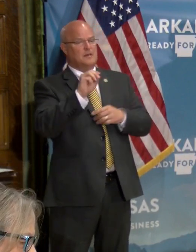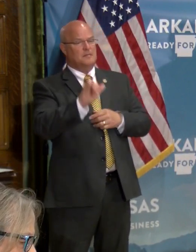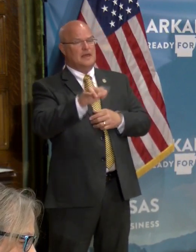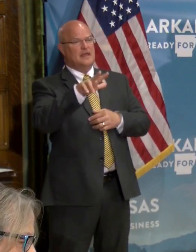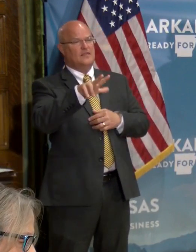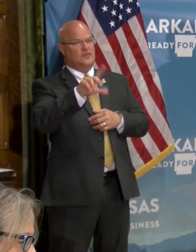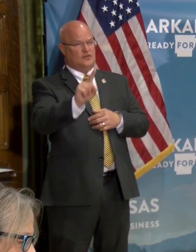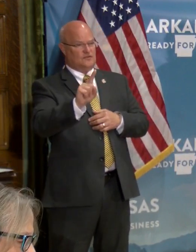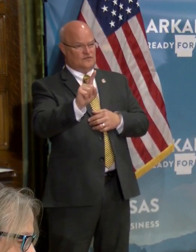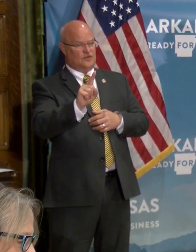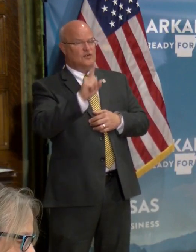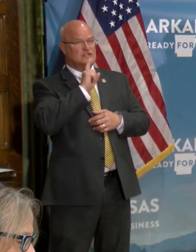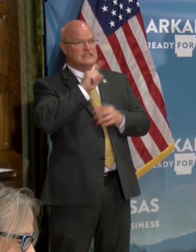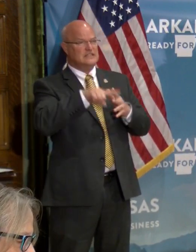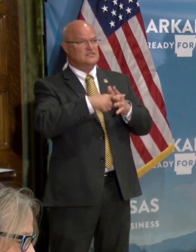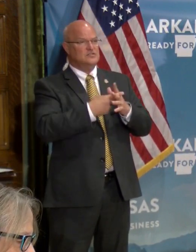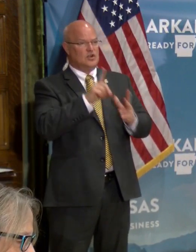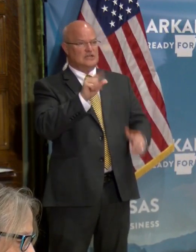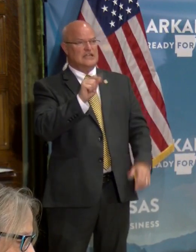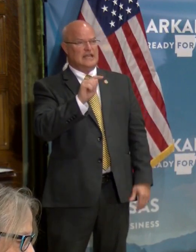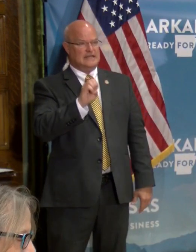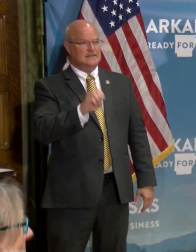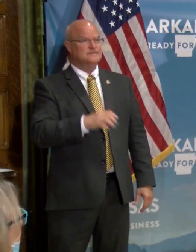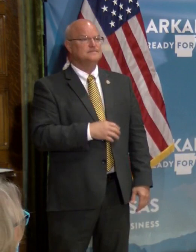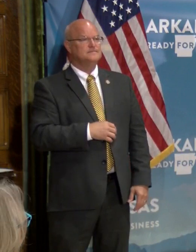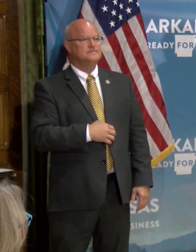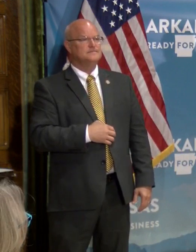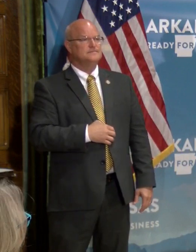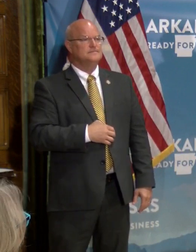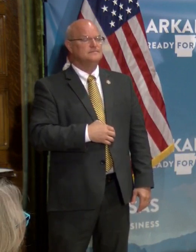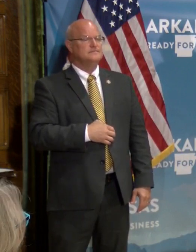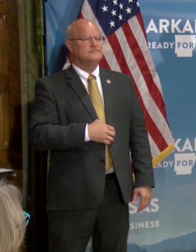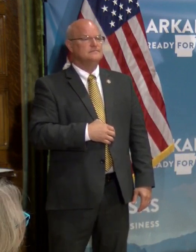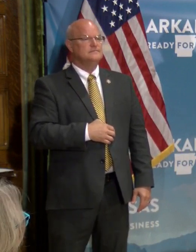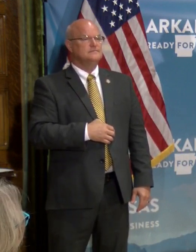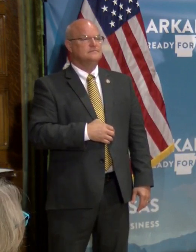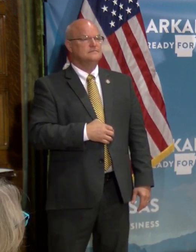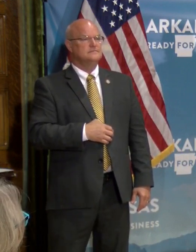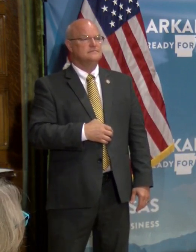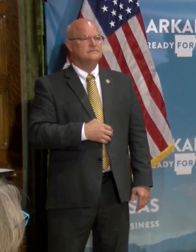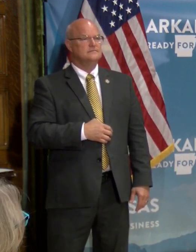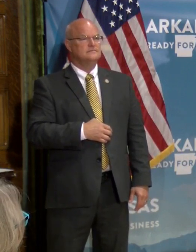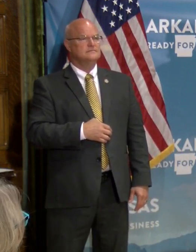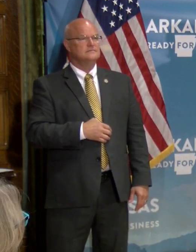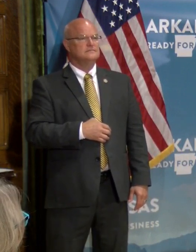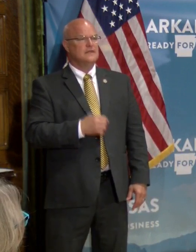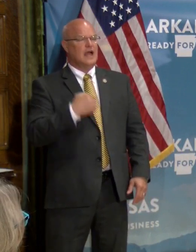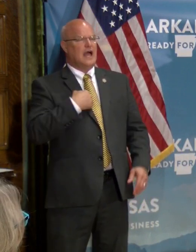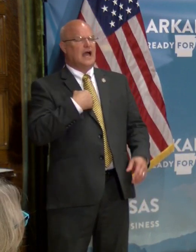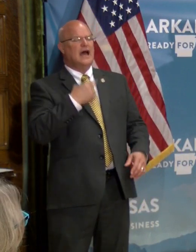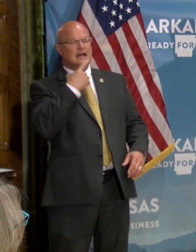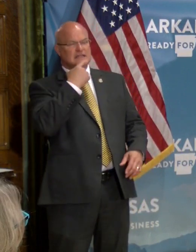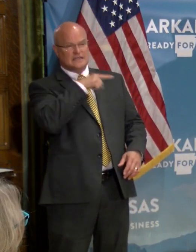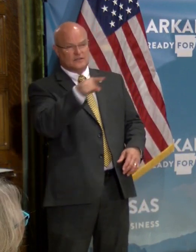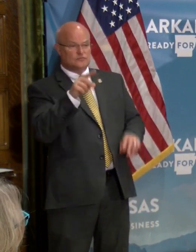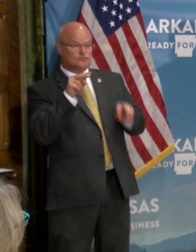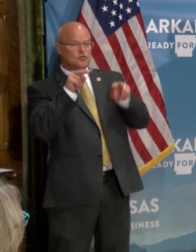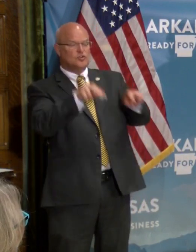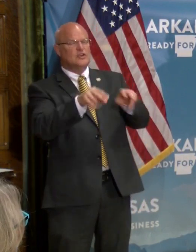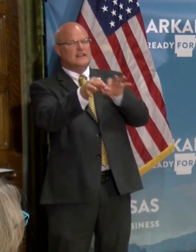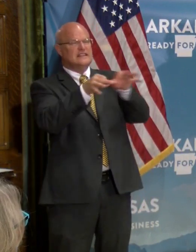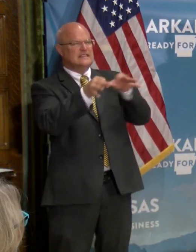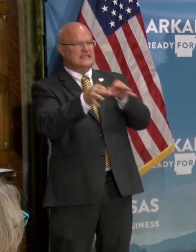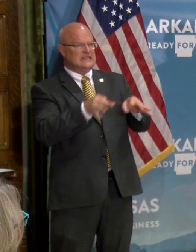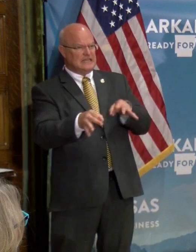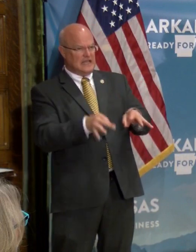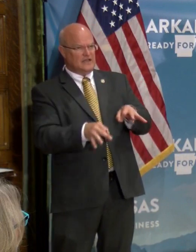31st is the, is the start date. Um, and, again, I'm going to refer you to the, to the details